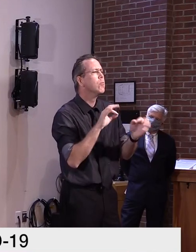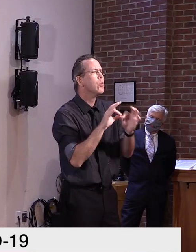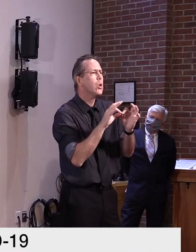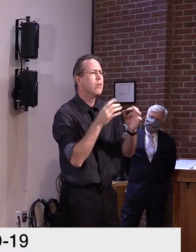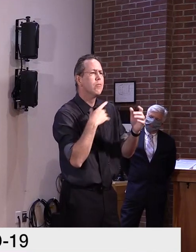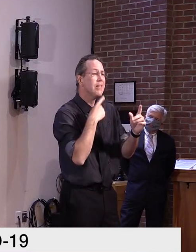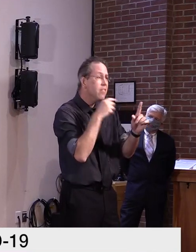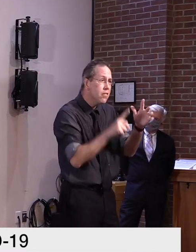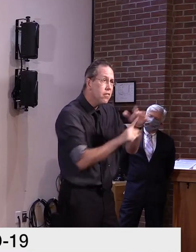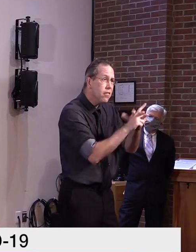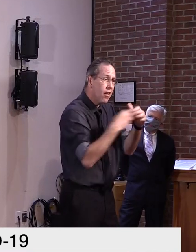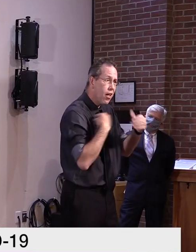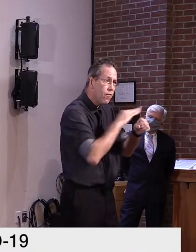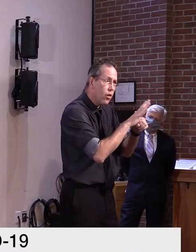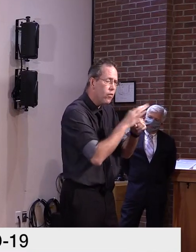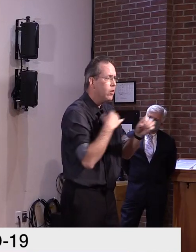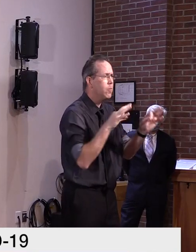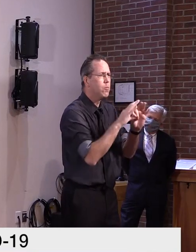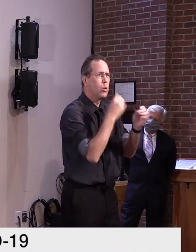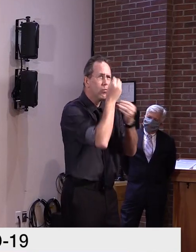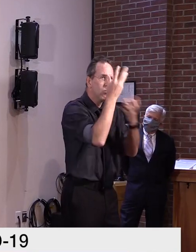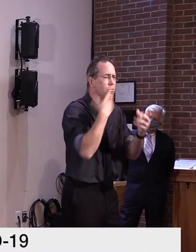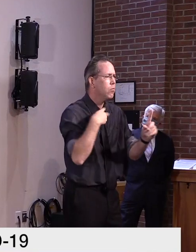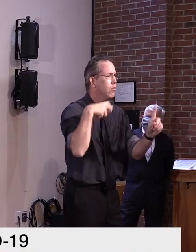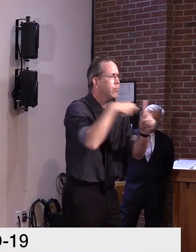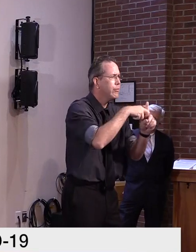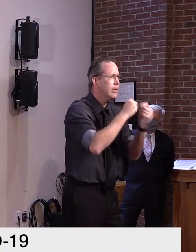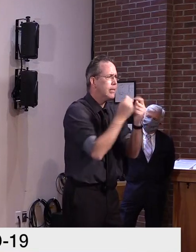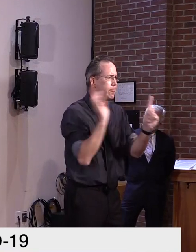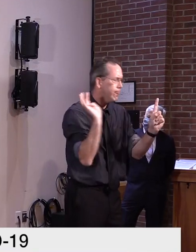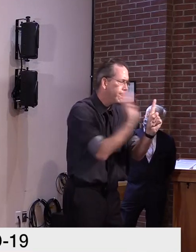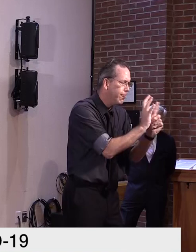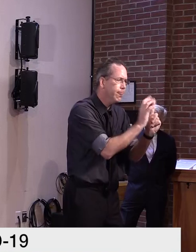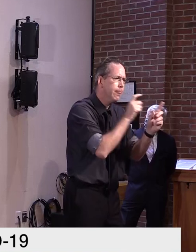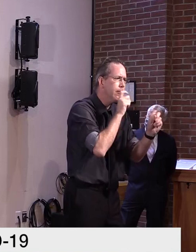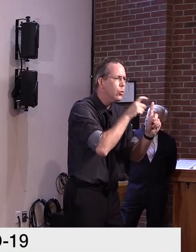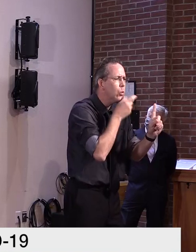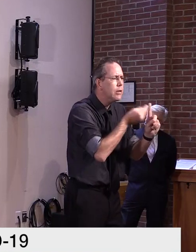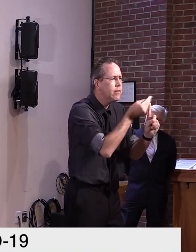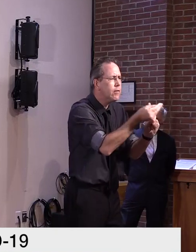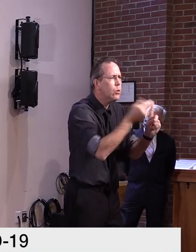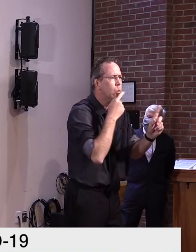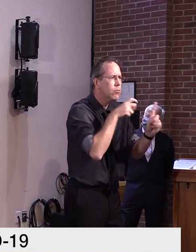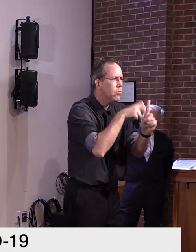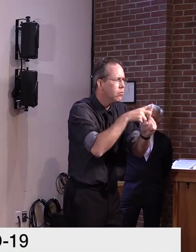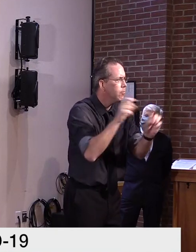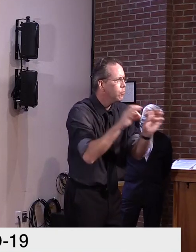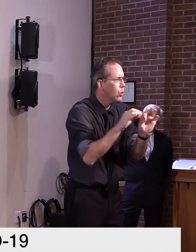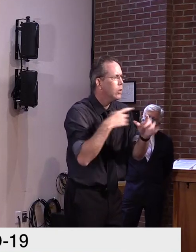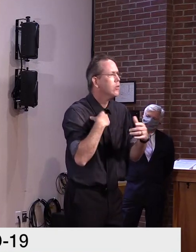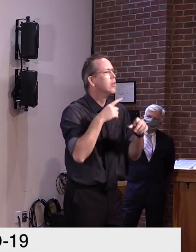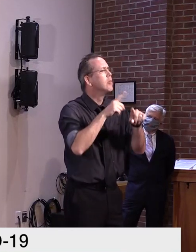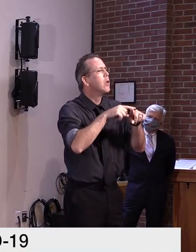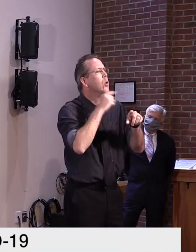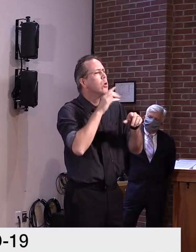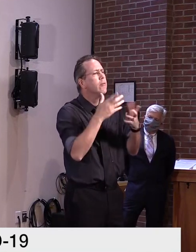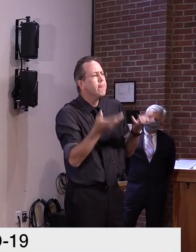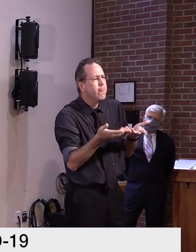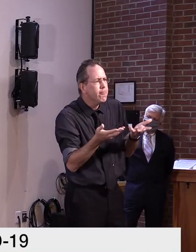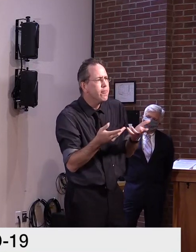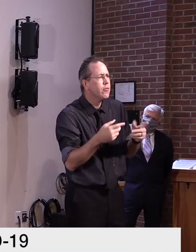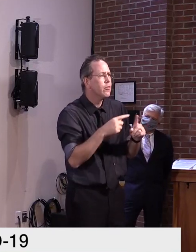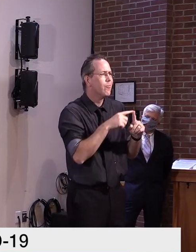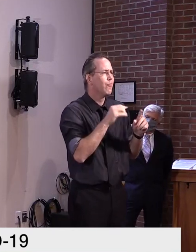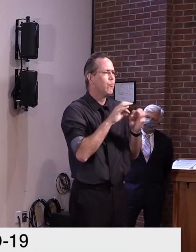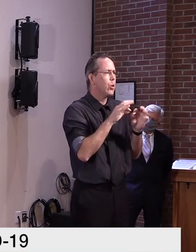case in Vermont. And we want to make sure that people rely on the expertise of trained professionals to do